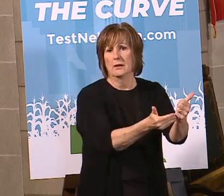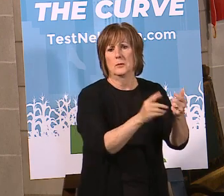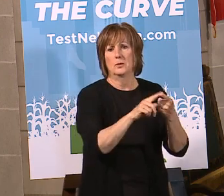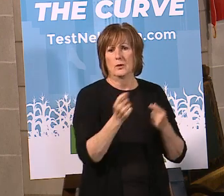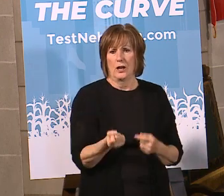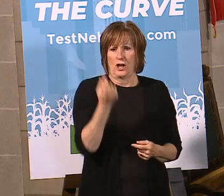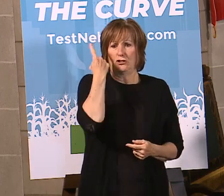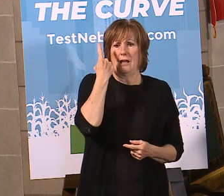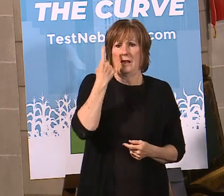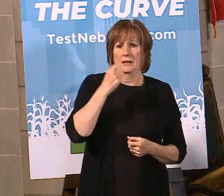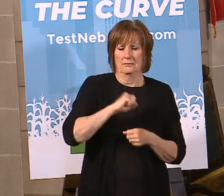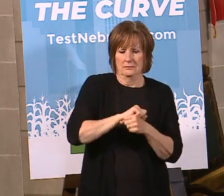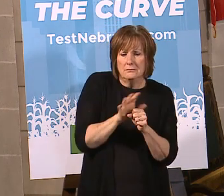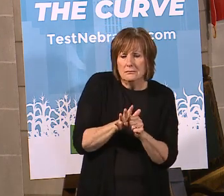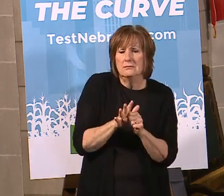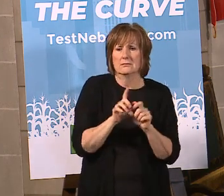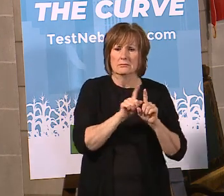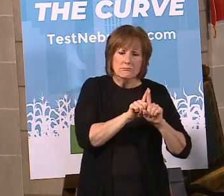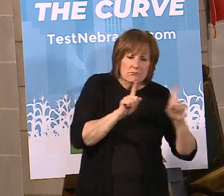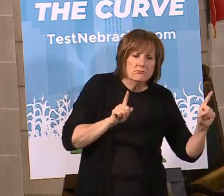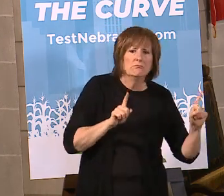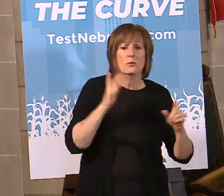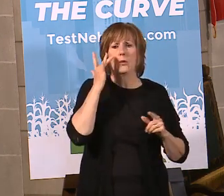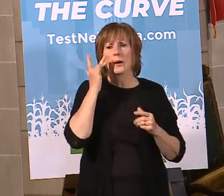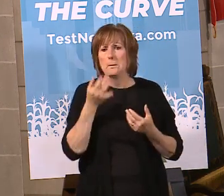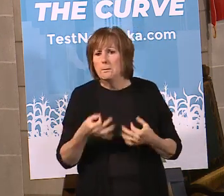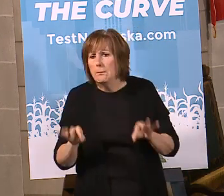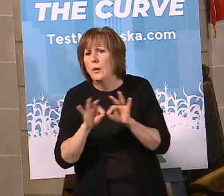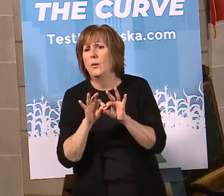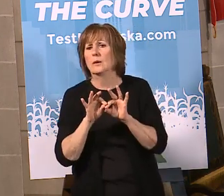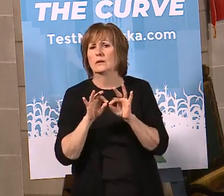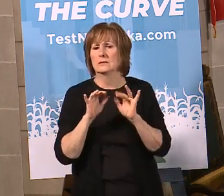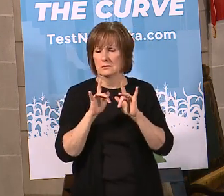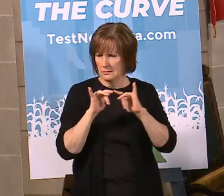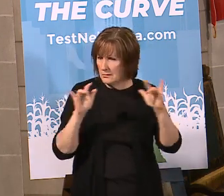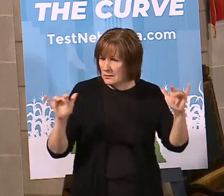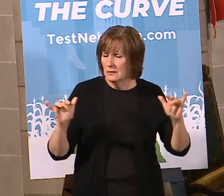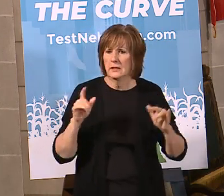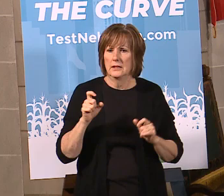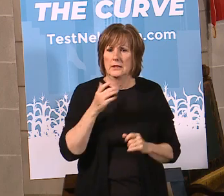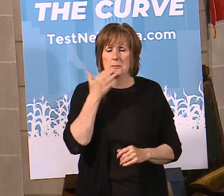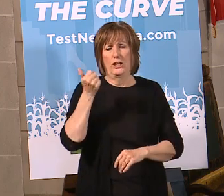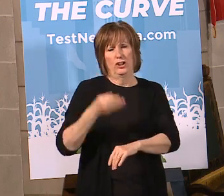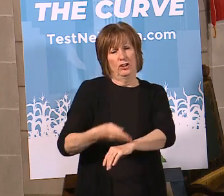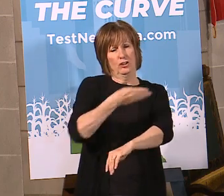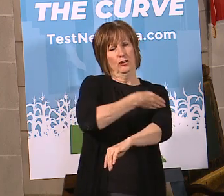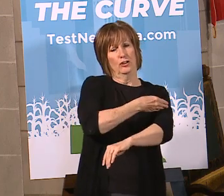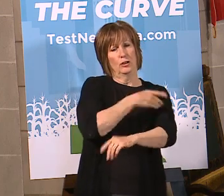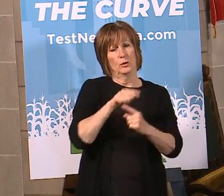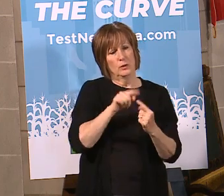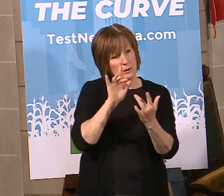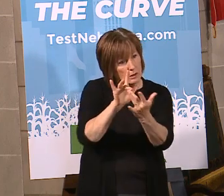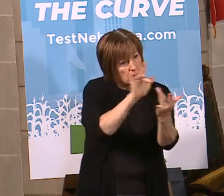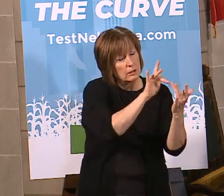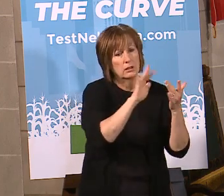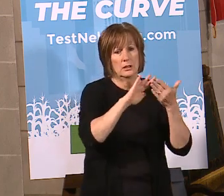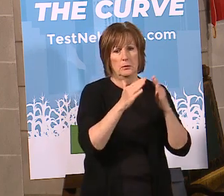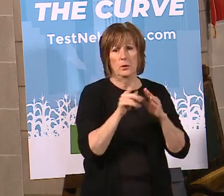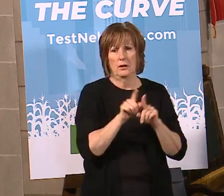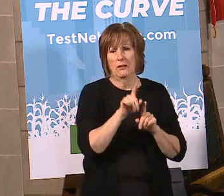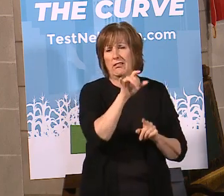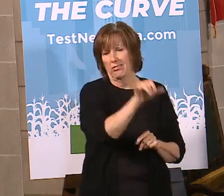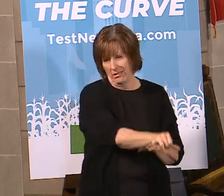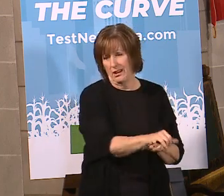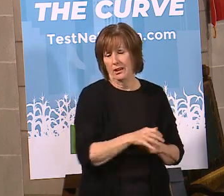get the message with regard to social distancing and why it's important and all that. We've got to do a better job from the standpoint of reaching out to communities like that.